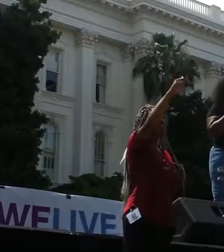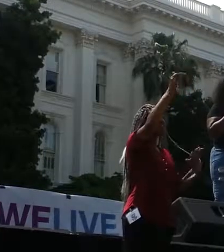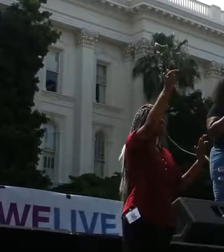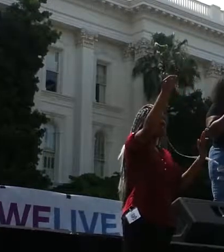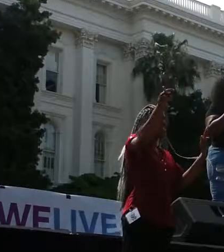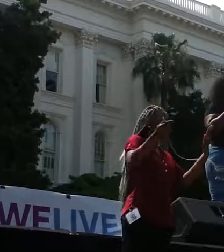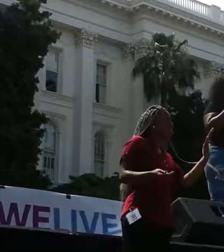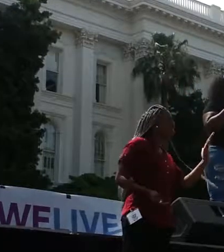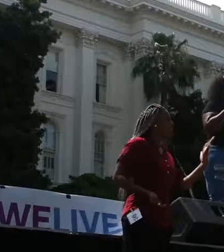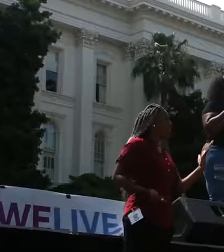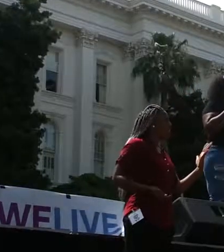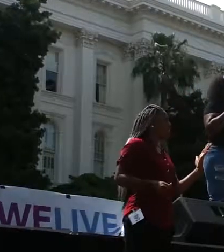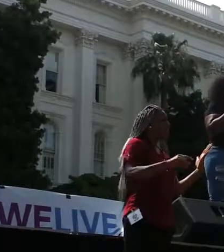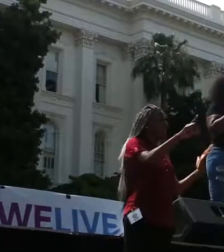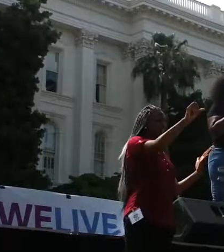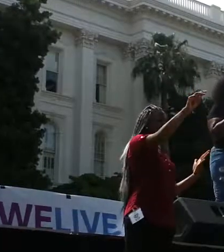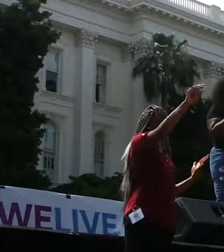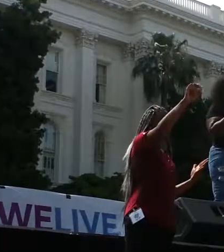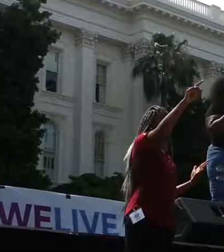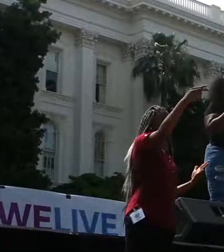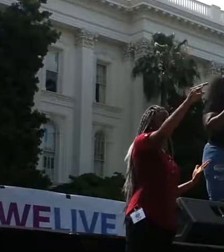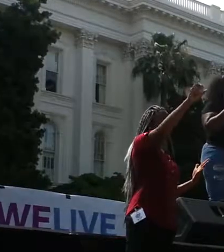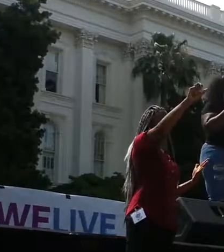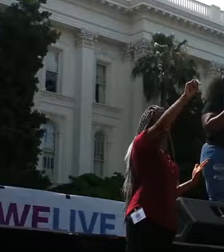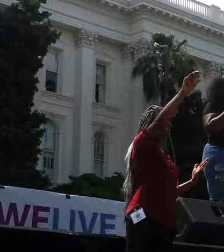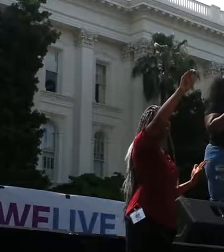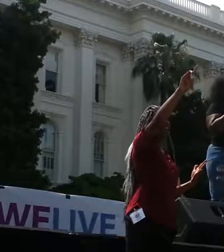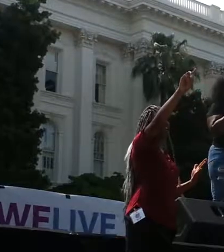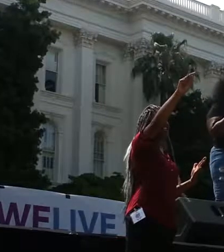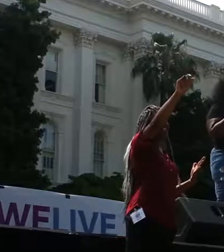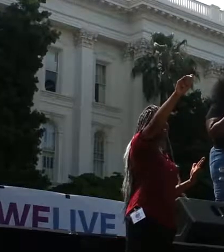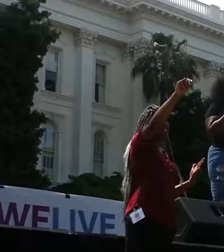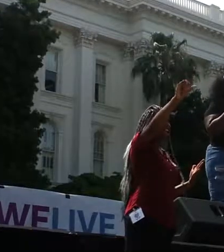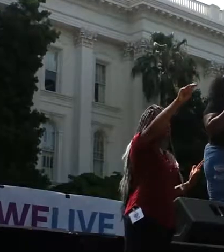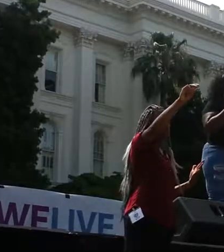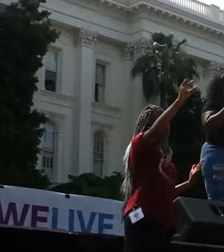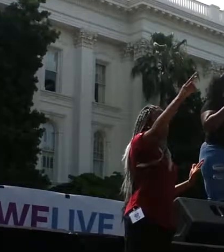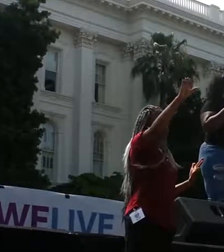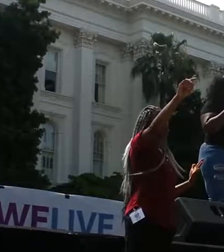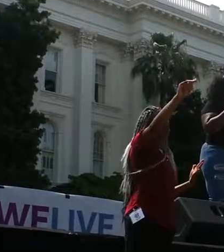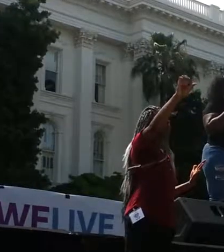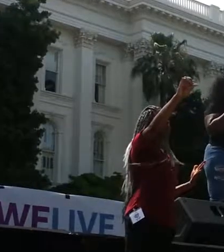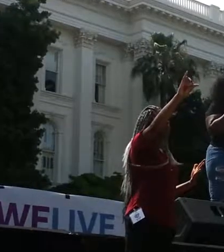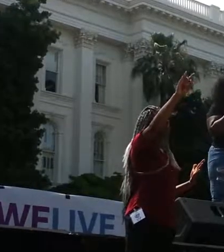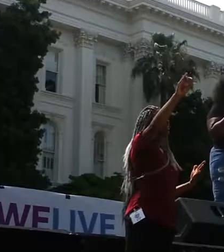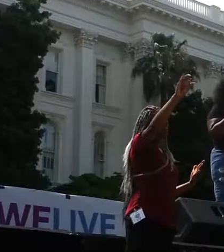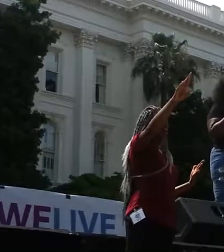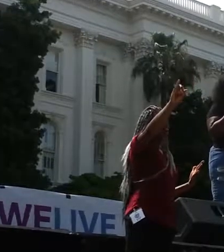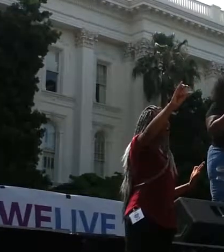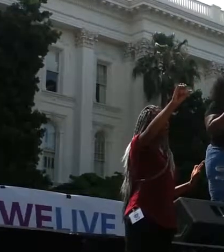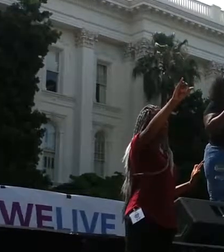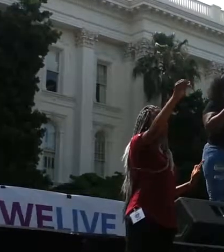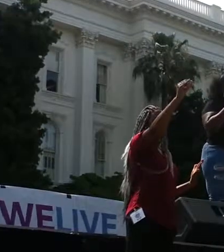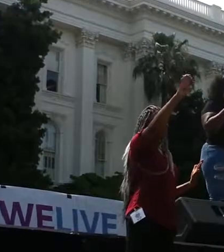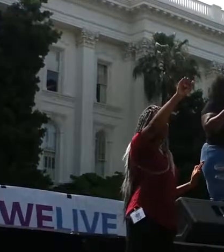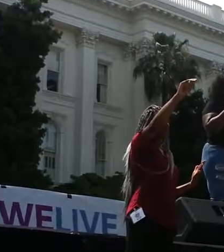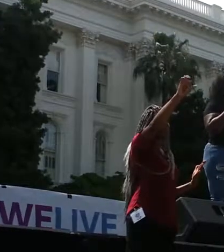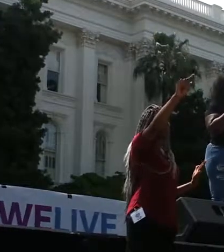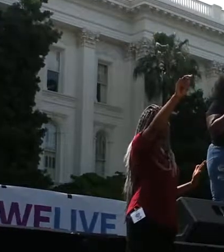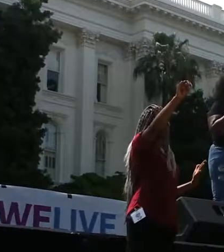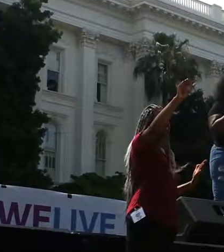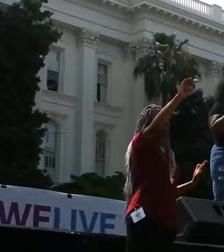Lee, Lorenzo Cruz, Desmond Phillips, Nandi Kane, Ryan Ellis, Michael McIntyre, James Nelson, Zatira Abrahams,